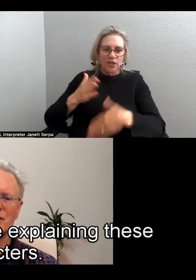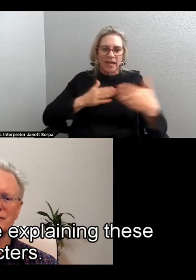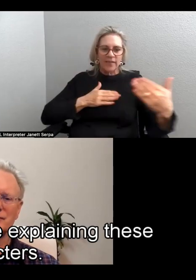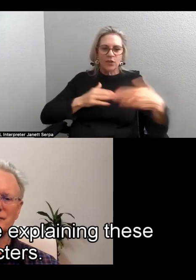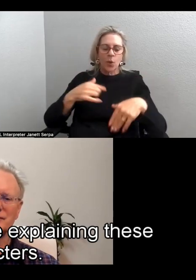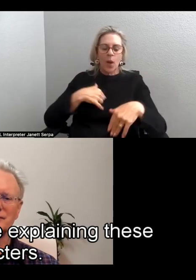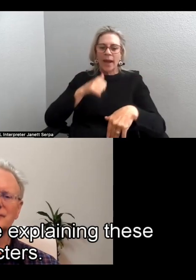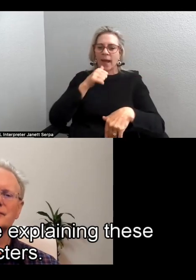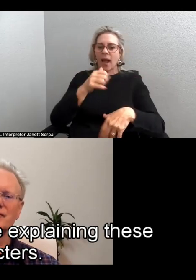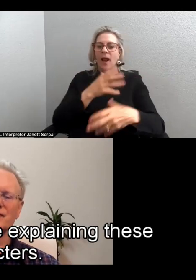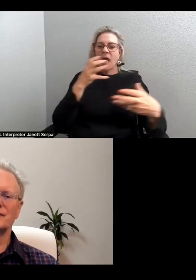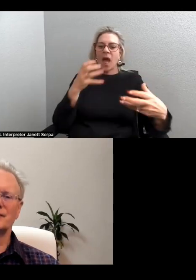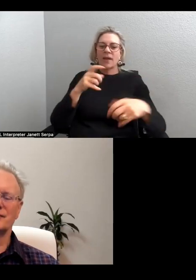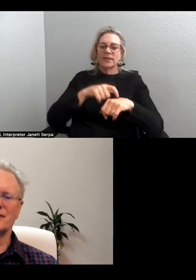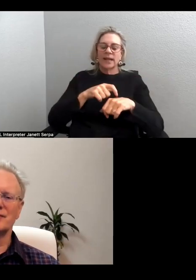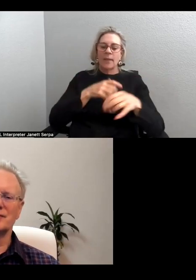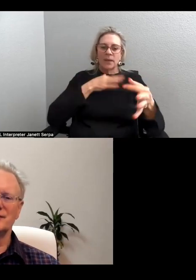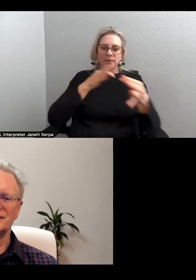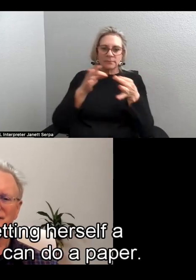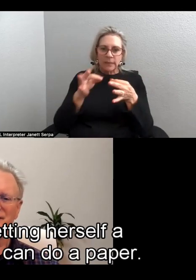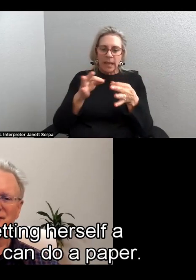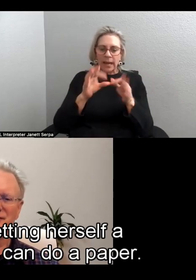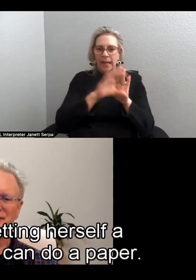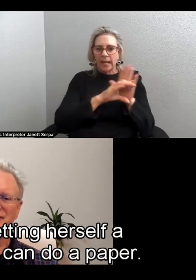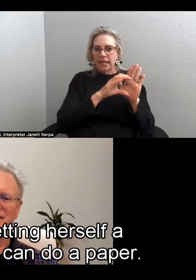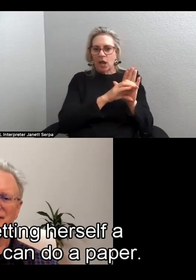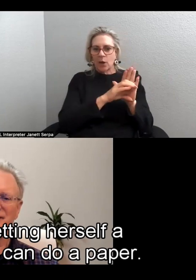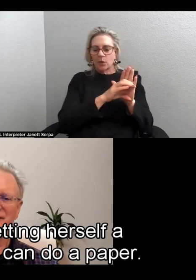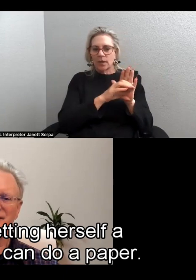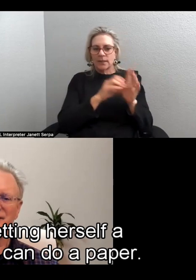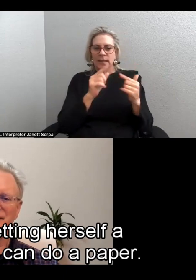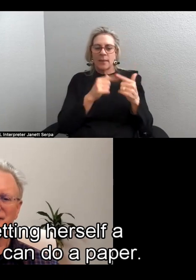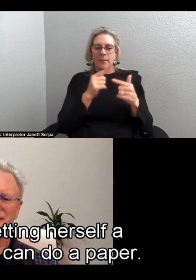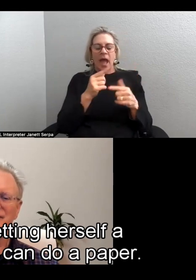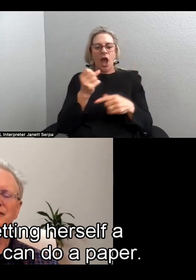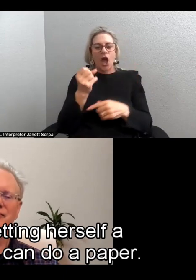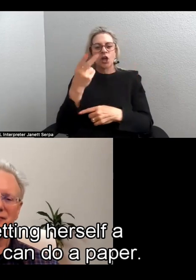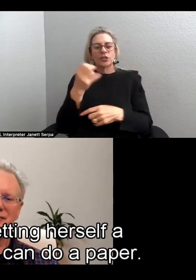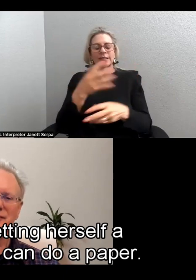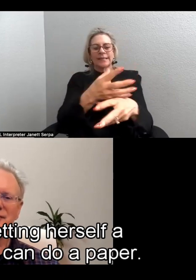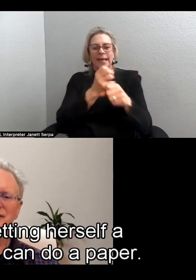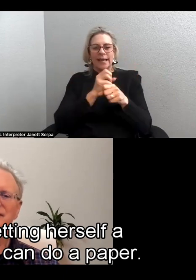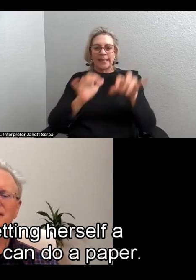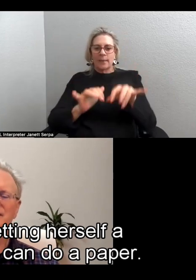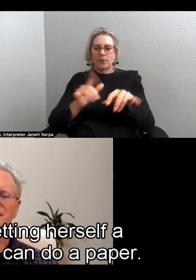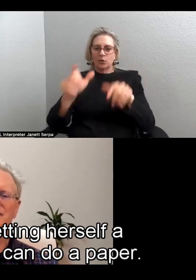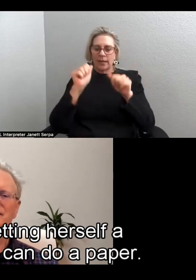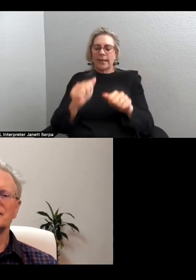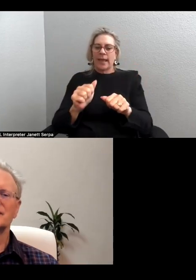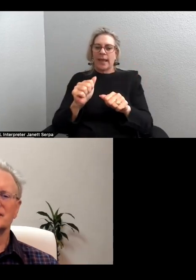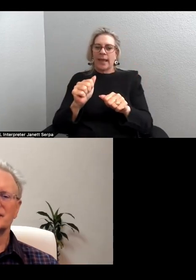spent time explaining these characters. It's about her getting herself a typewriter so she can do a paper.